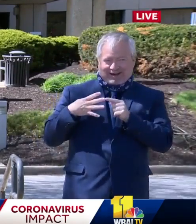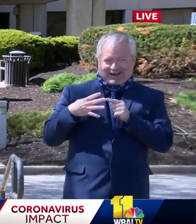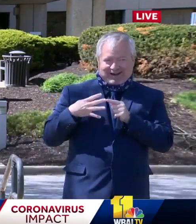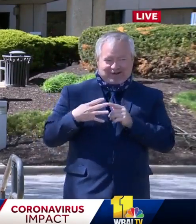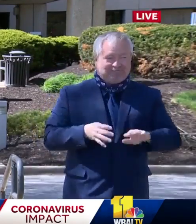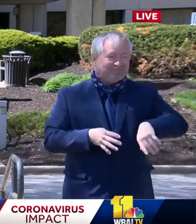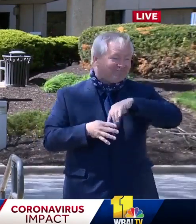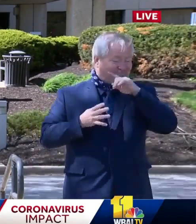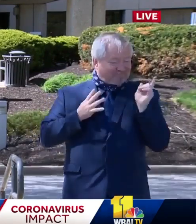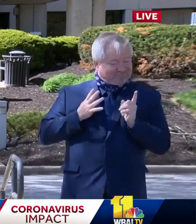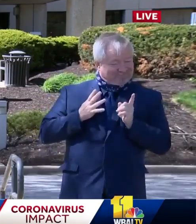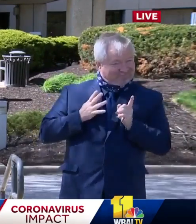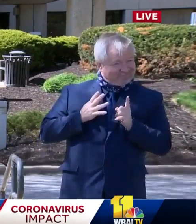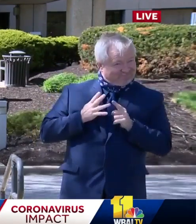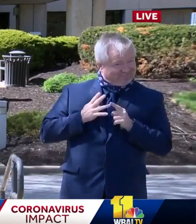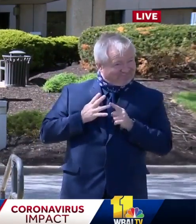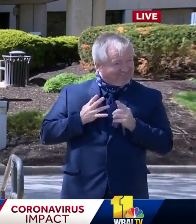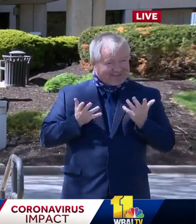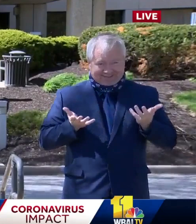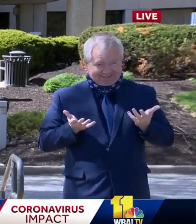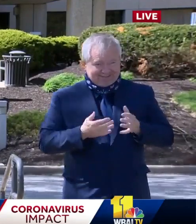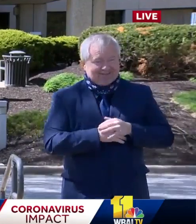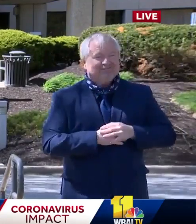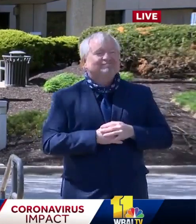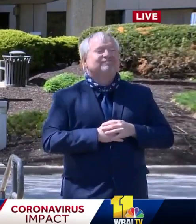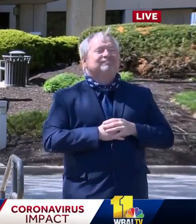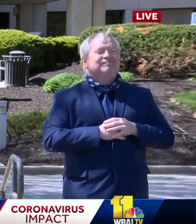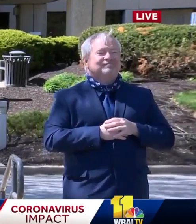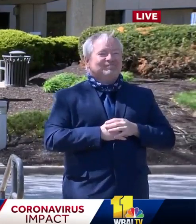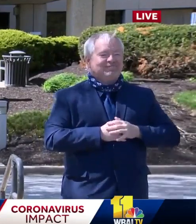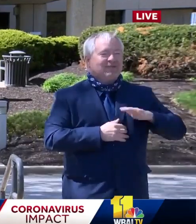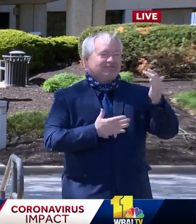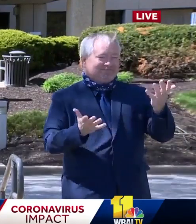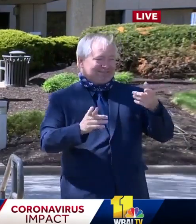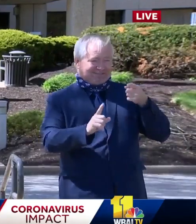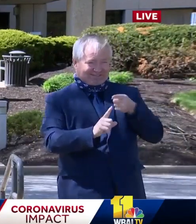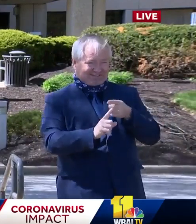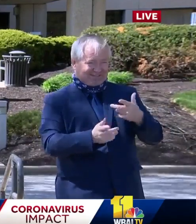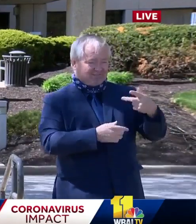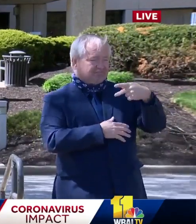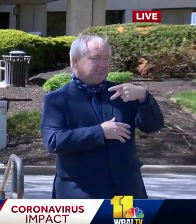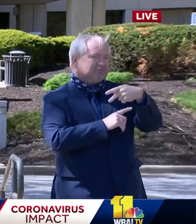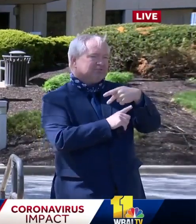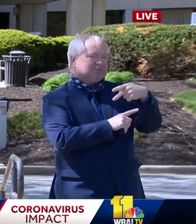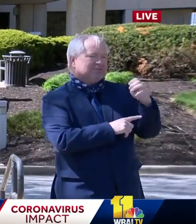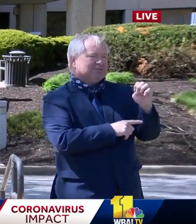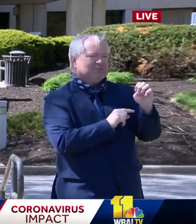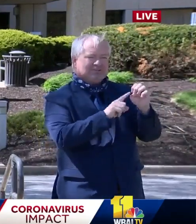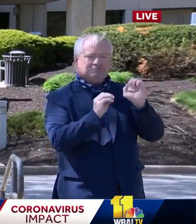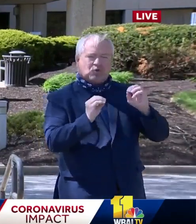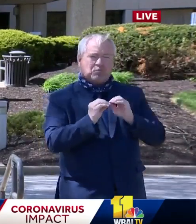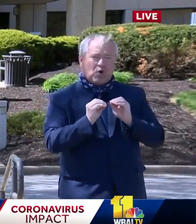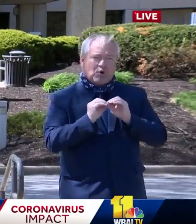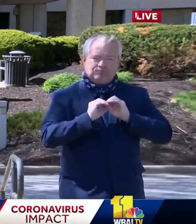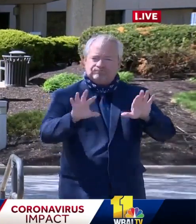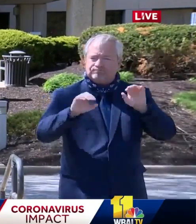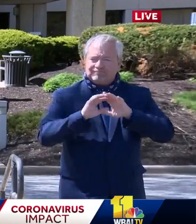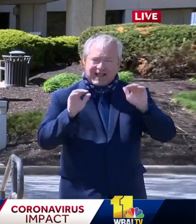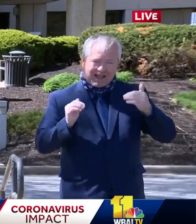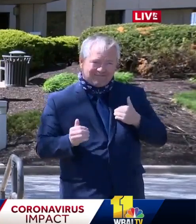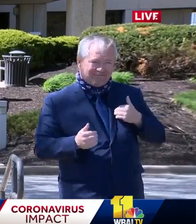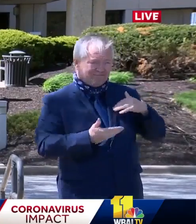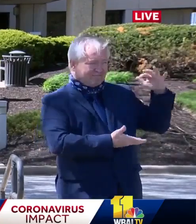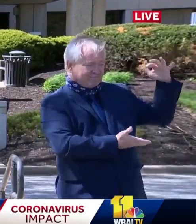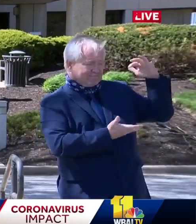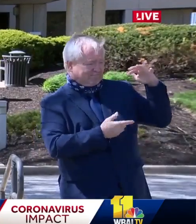Maryland Strong Roadmap to Recovery is more access and availability of personal protective equipment, or PPE,